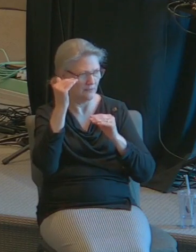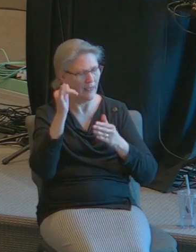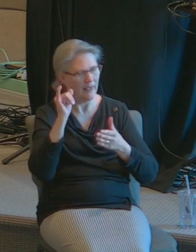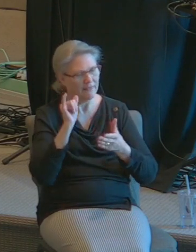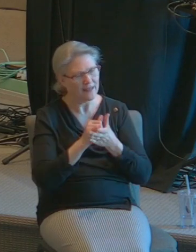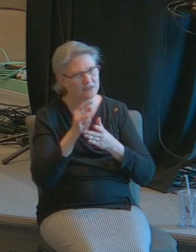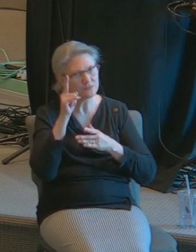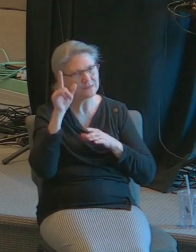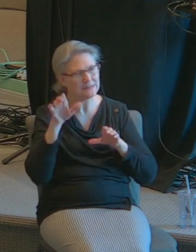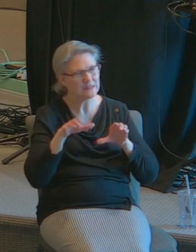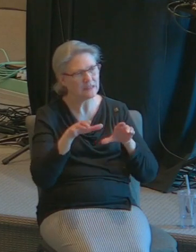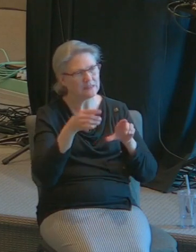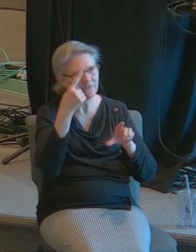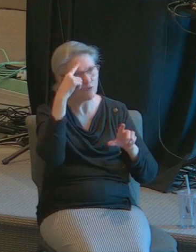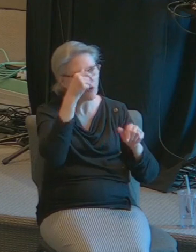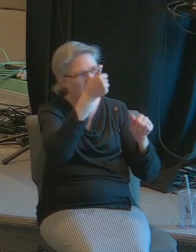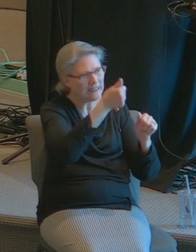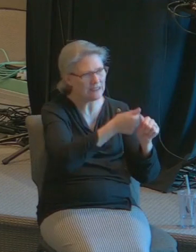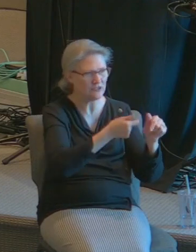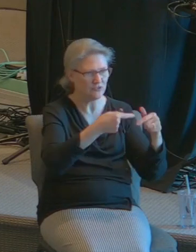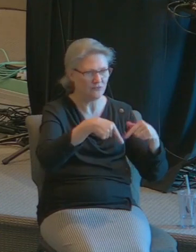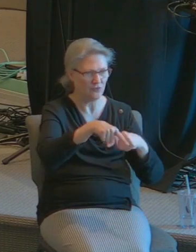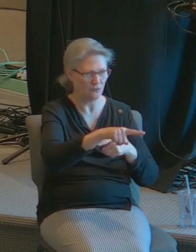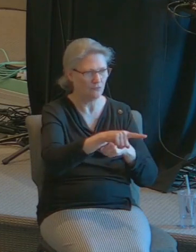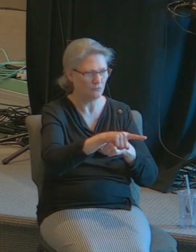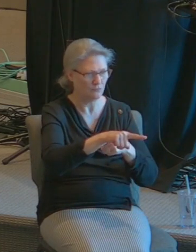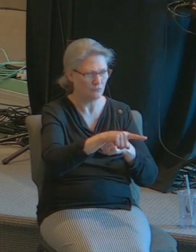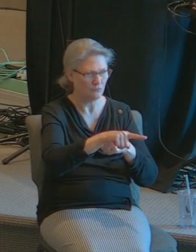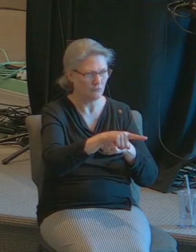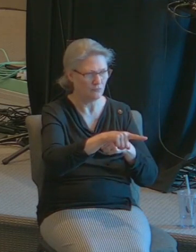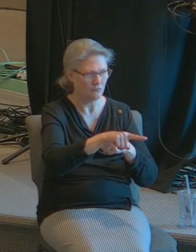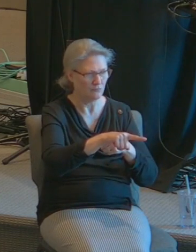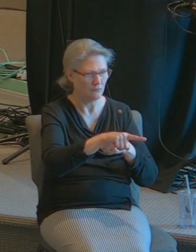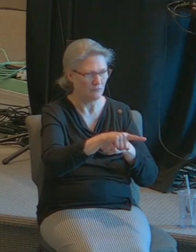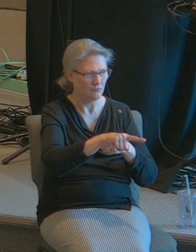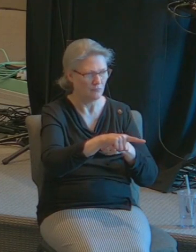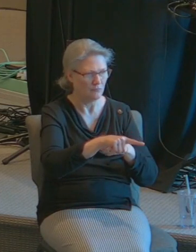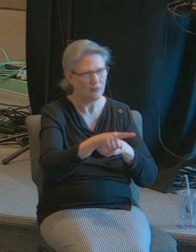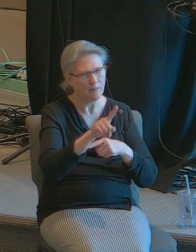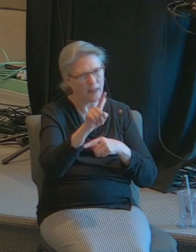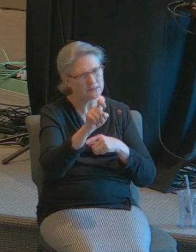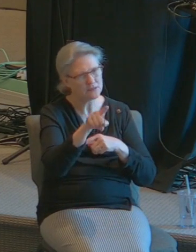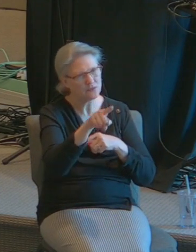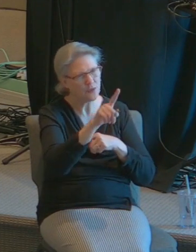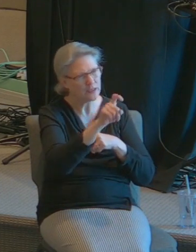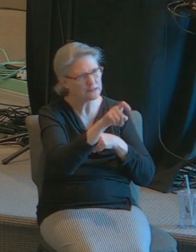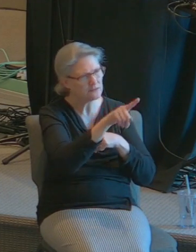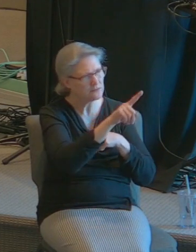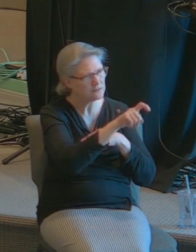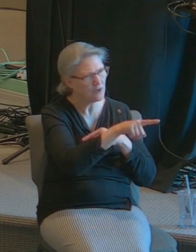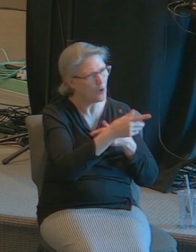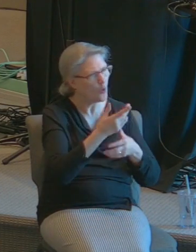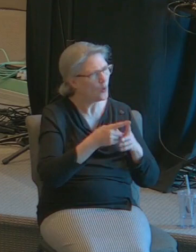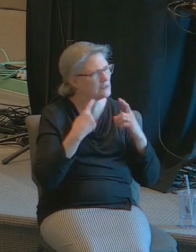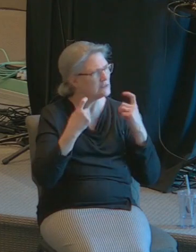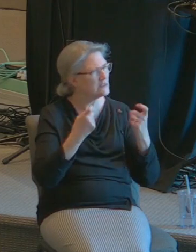for just a moment let me ask you a question what sins were you involved in